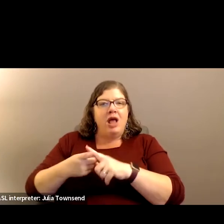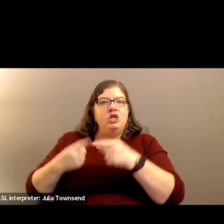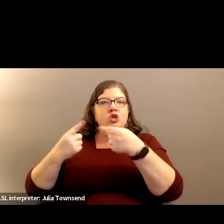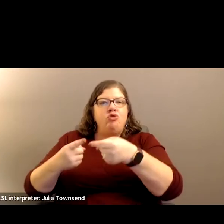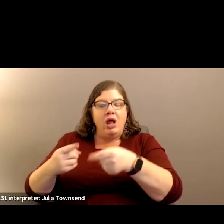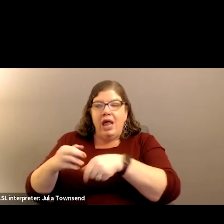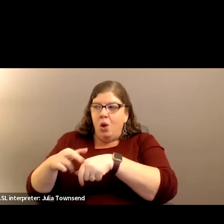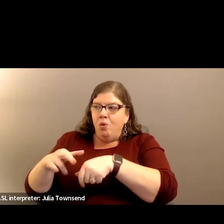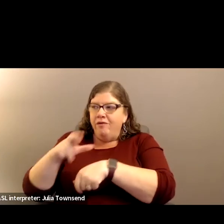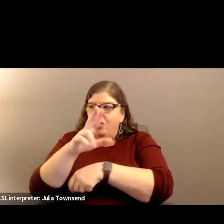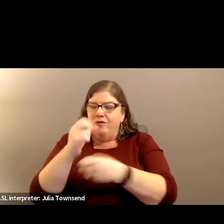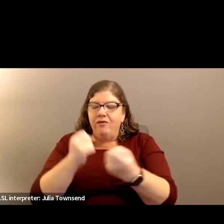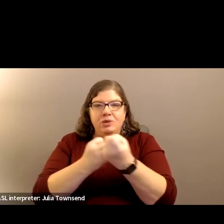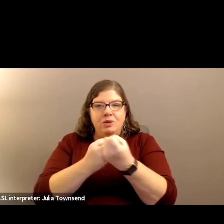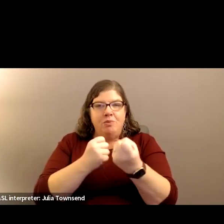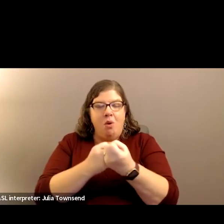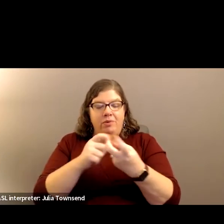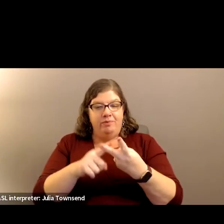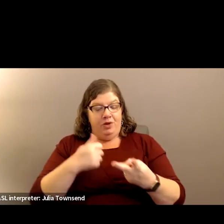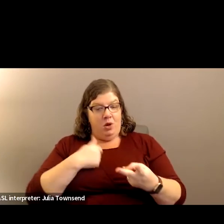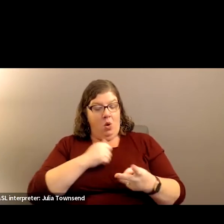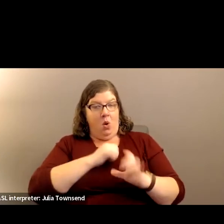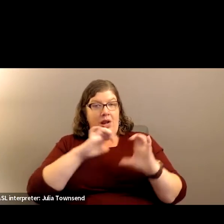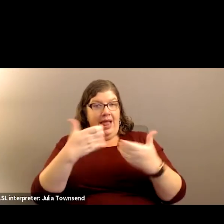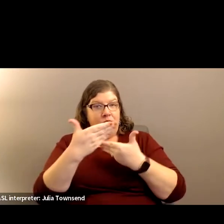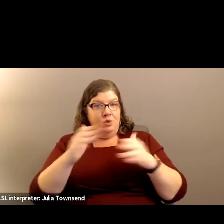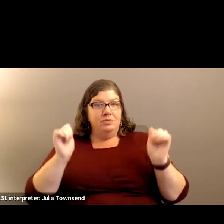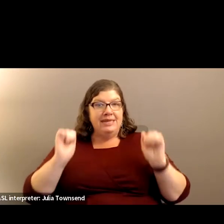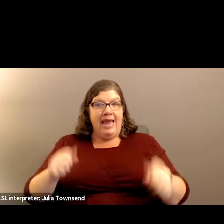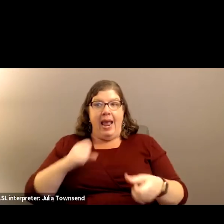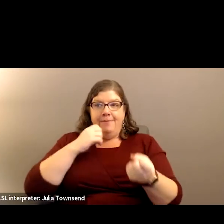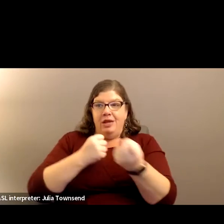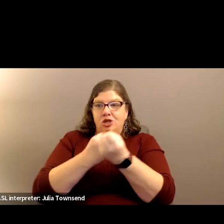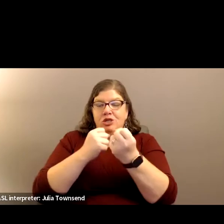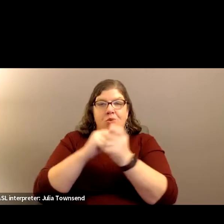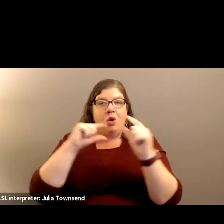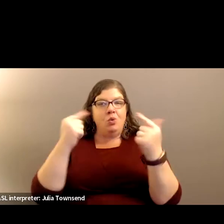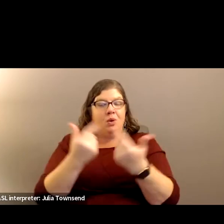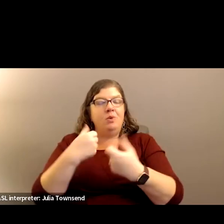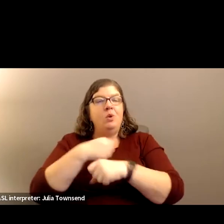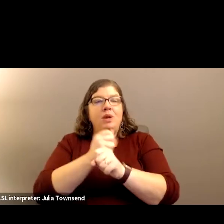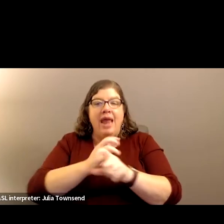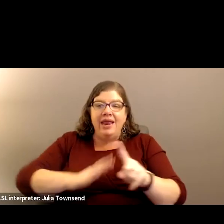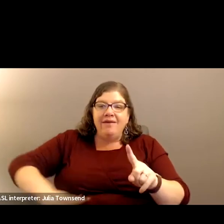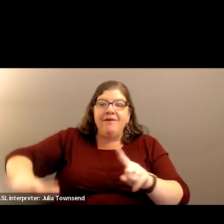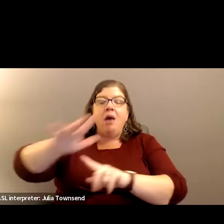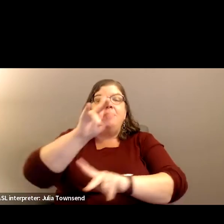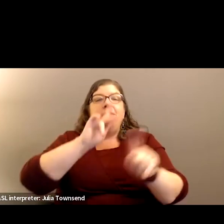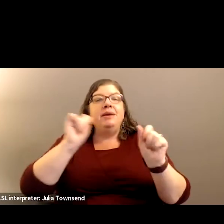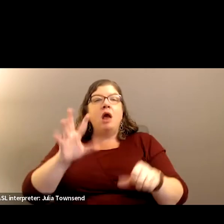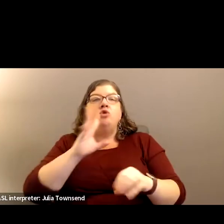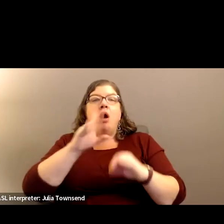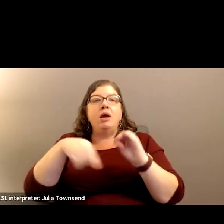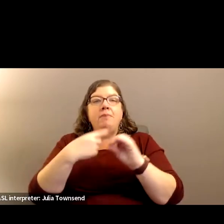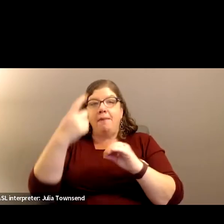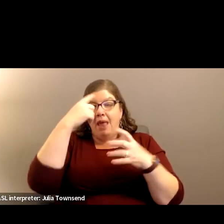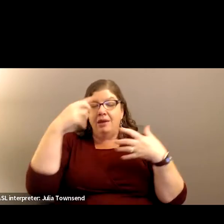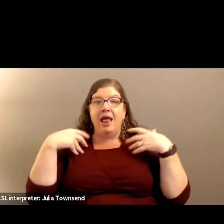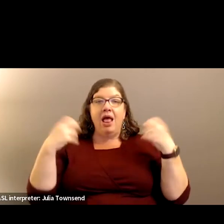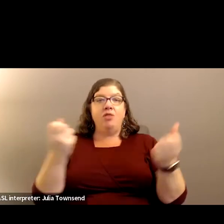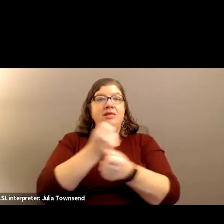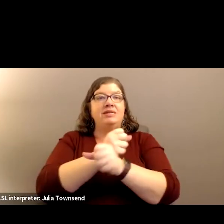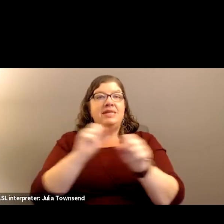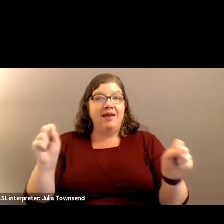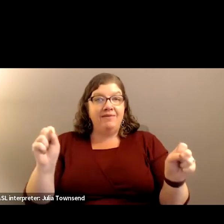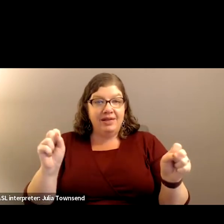can act as support groups within our own classrooms when we all have the education. When we create environments where people can actually talk about mental health in a safe way,